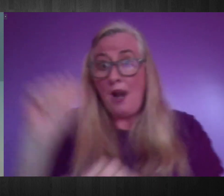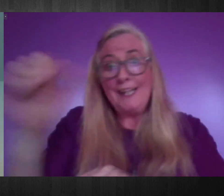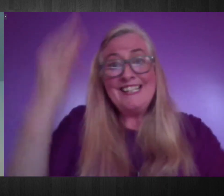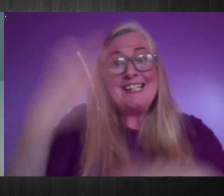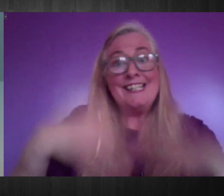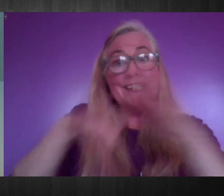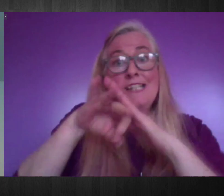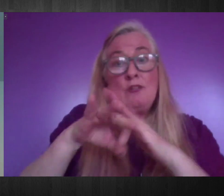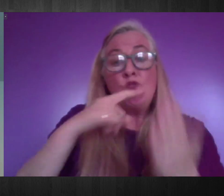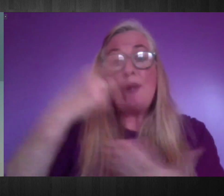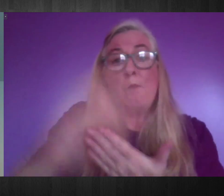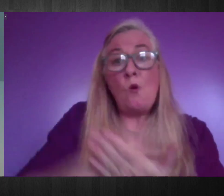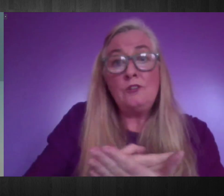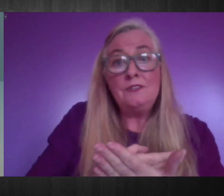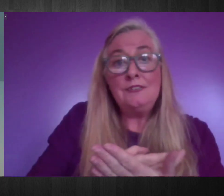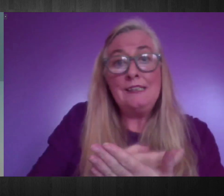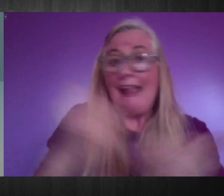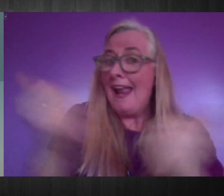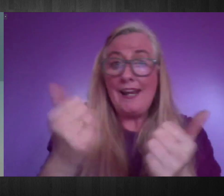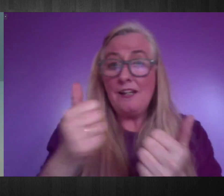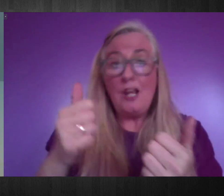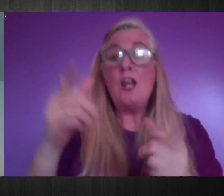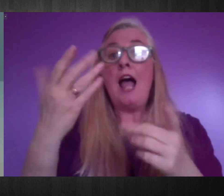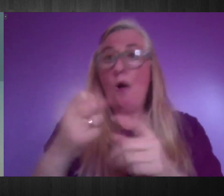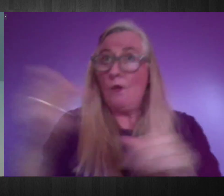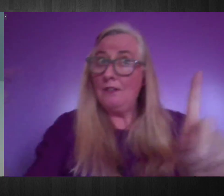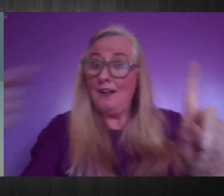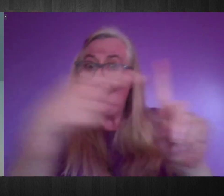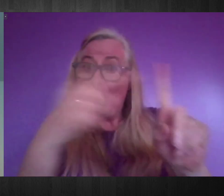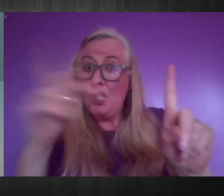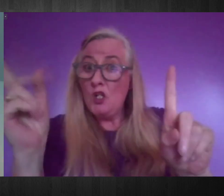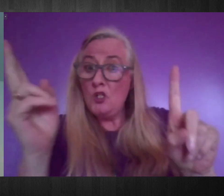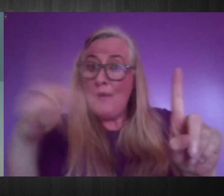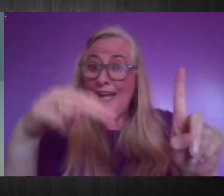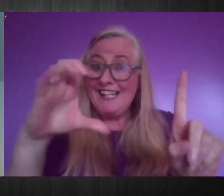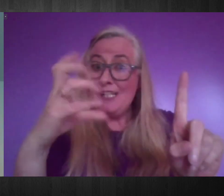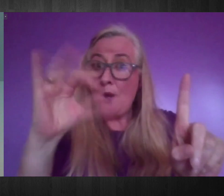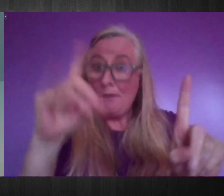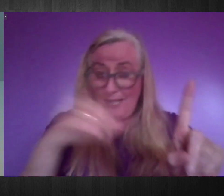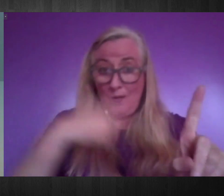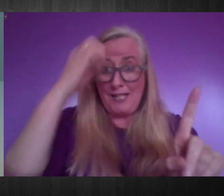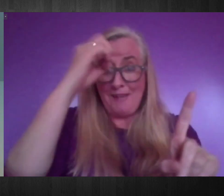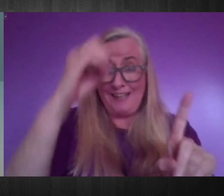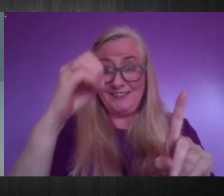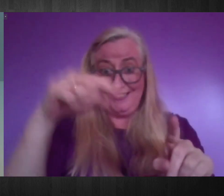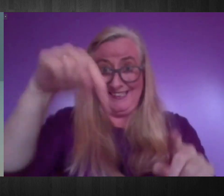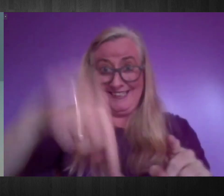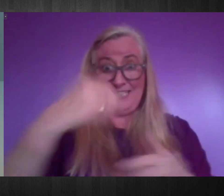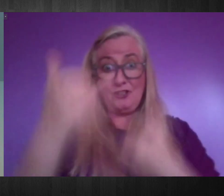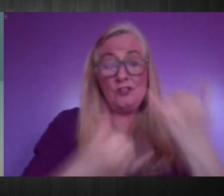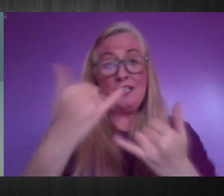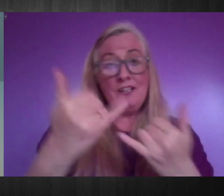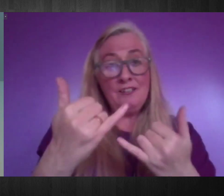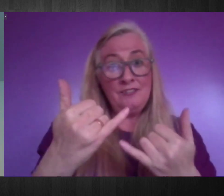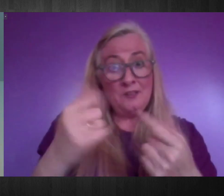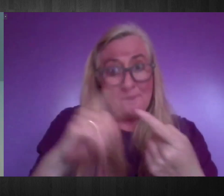UN CRPD Committee, to the UN CRPD Committee, which is expected later this year. Separately,